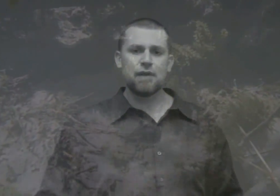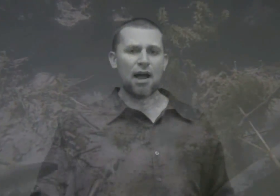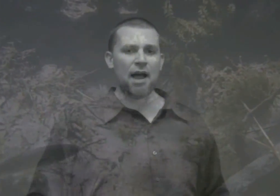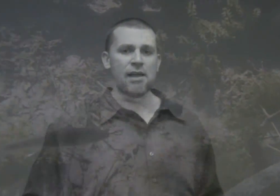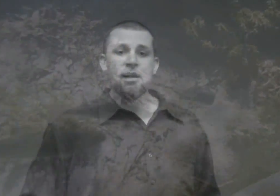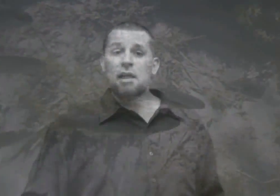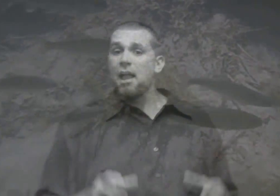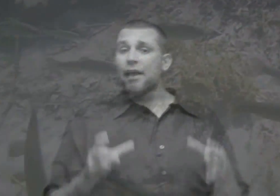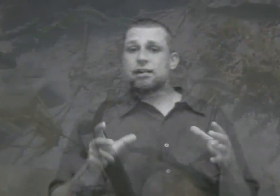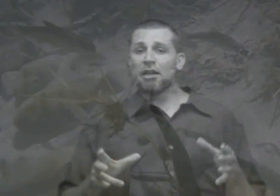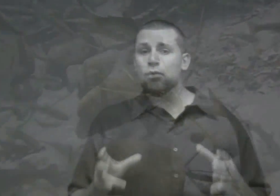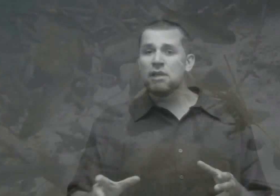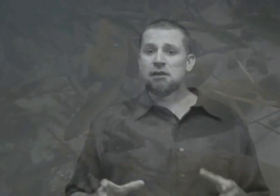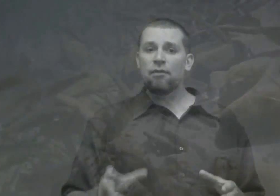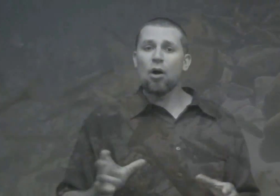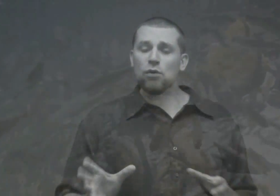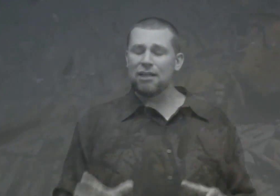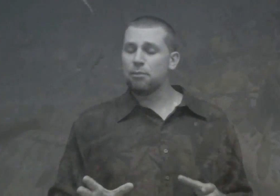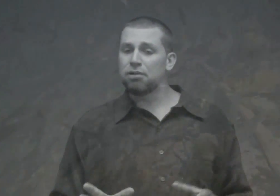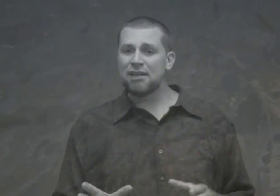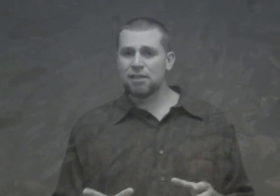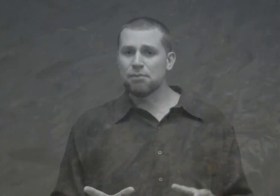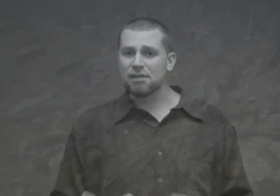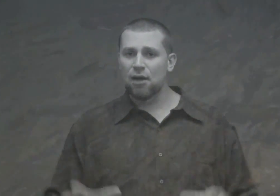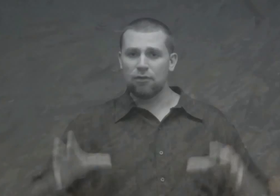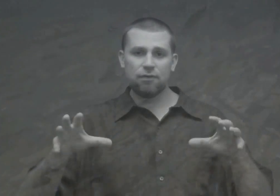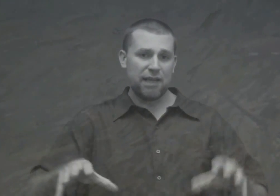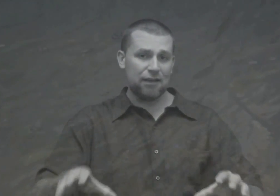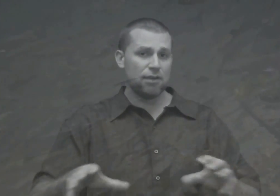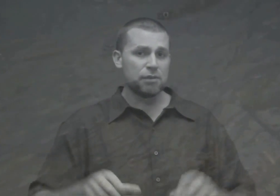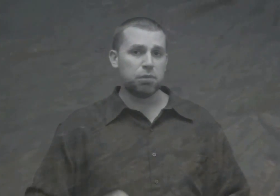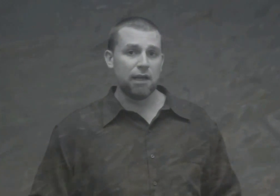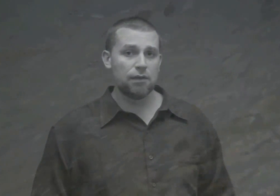High, and he will live only to please himself in this place.